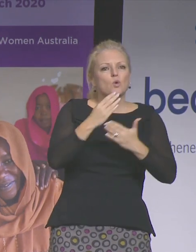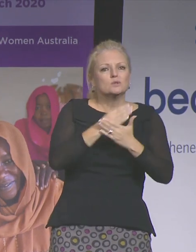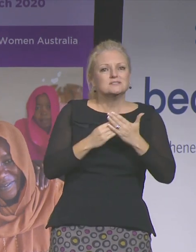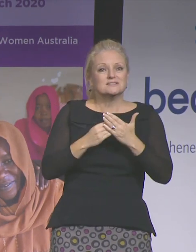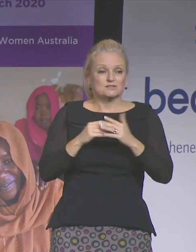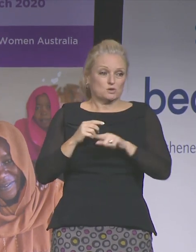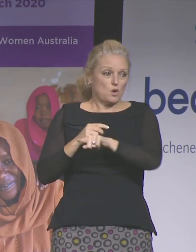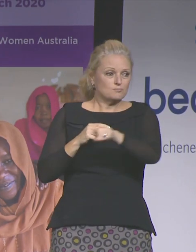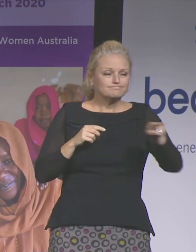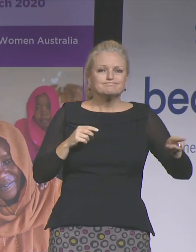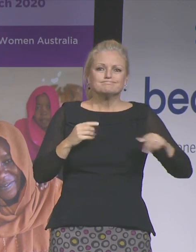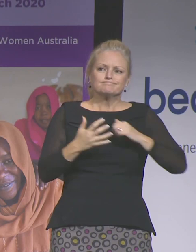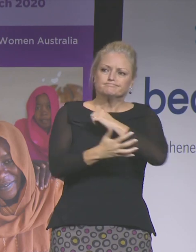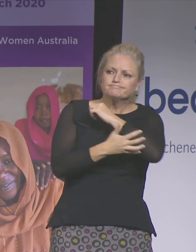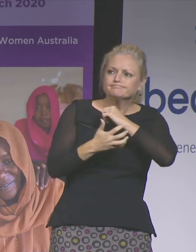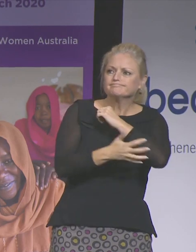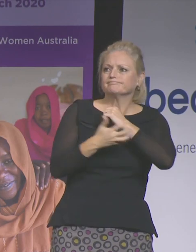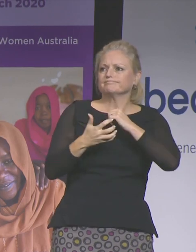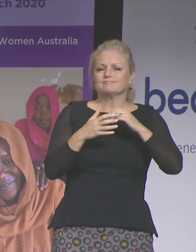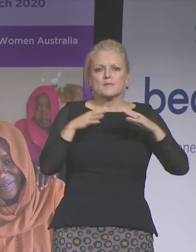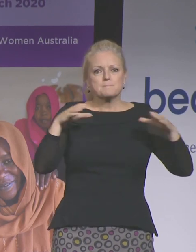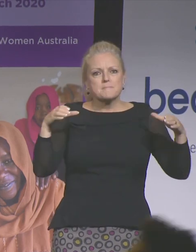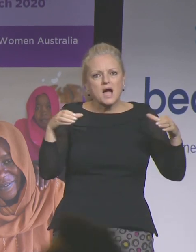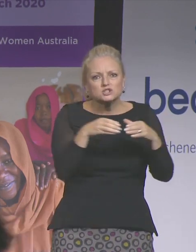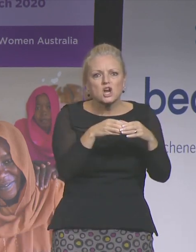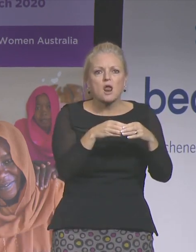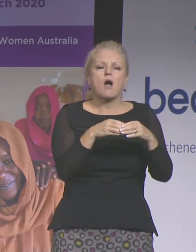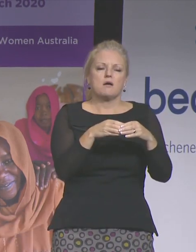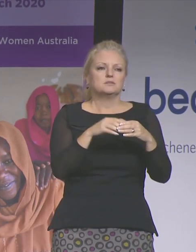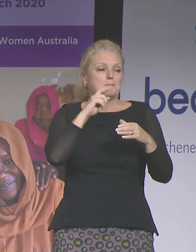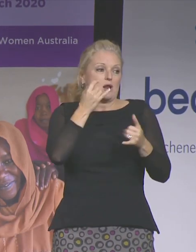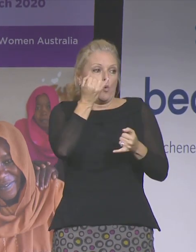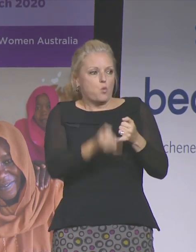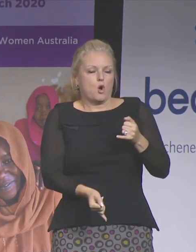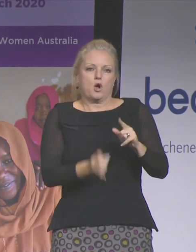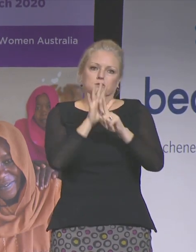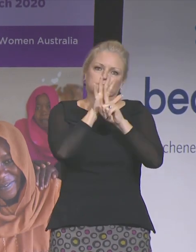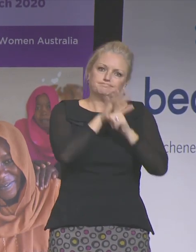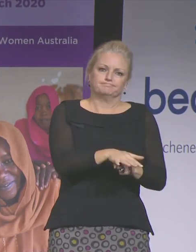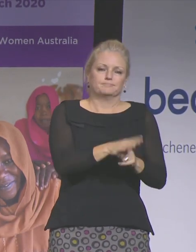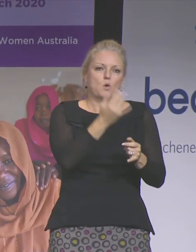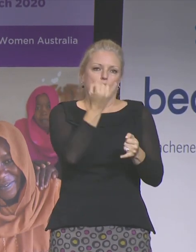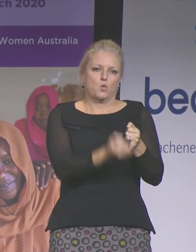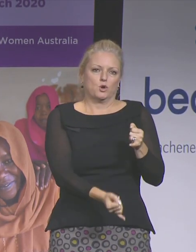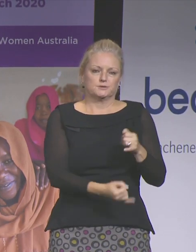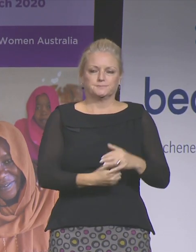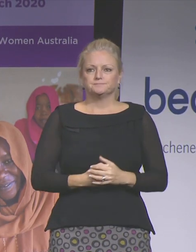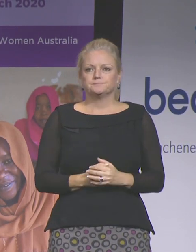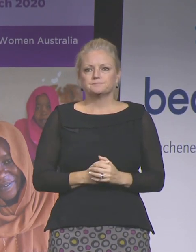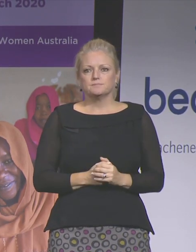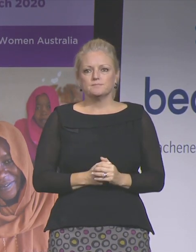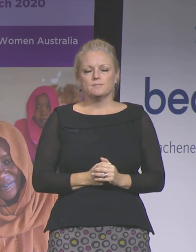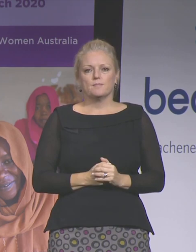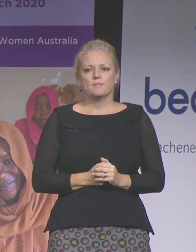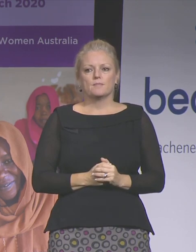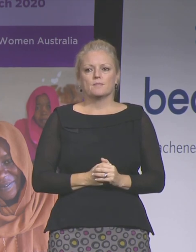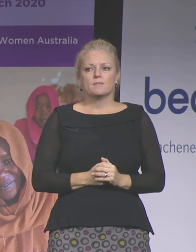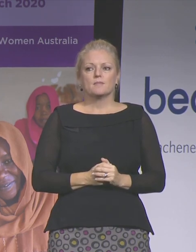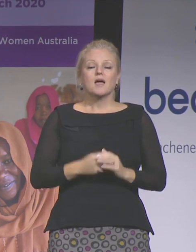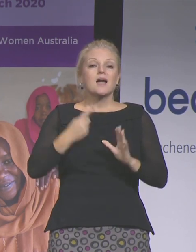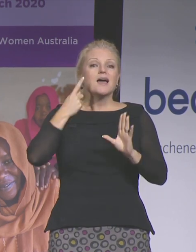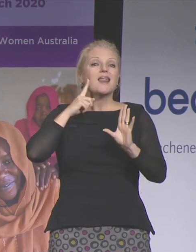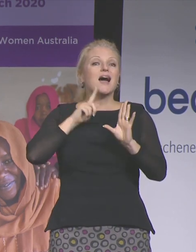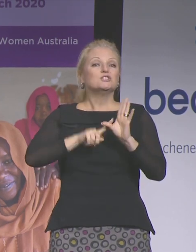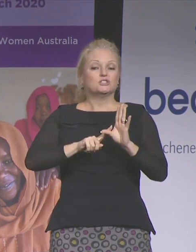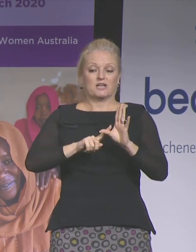are more marginalised, will be impacted by gender inequality to a much greater degree. Last year my